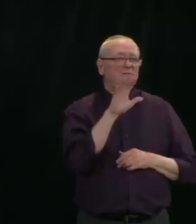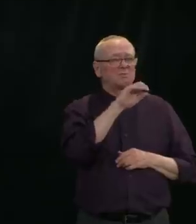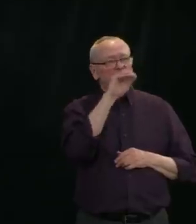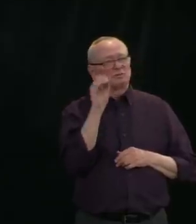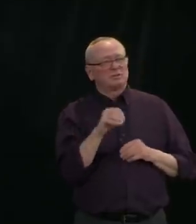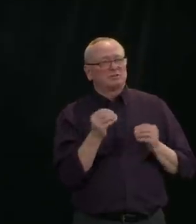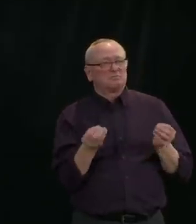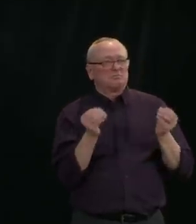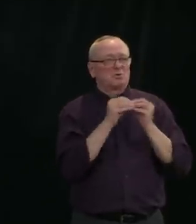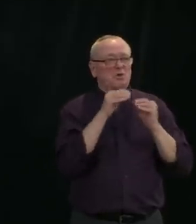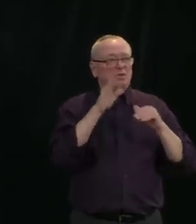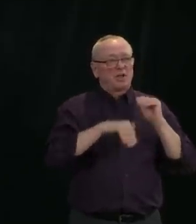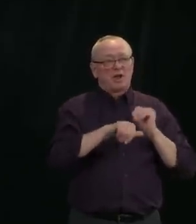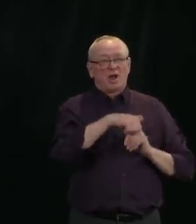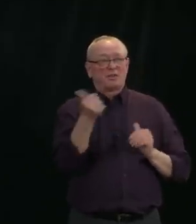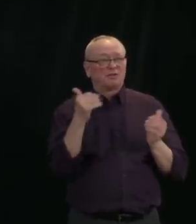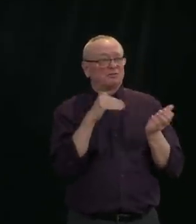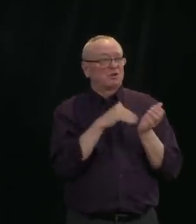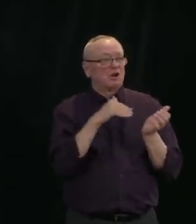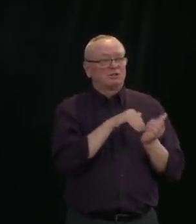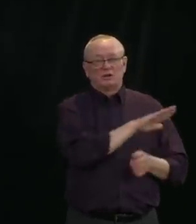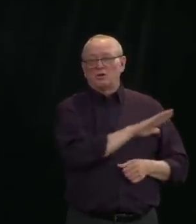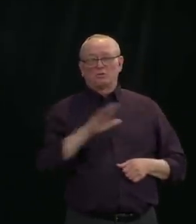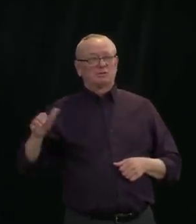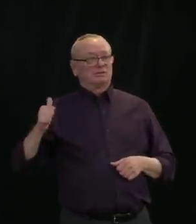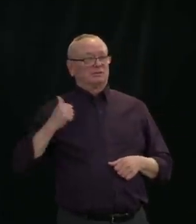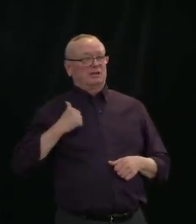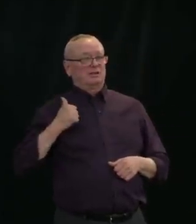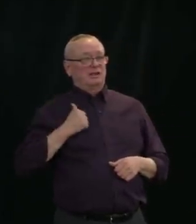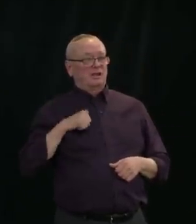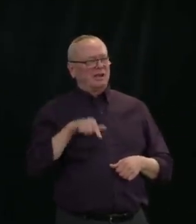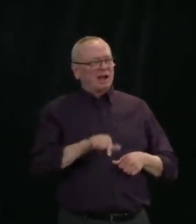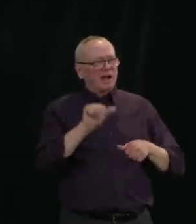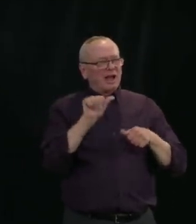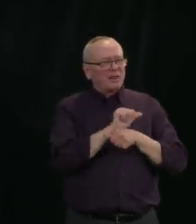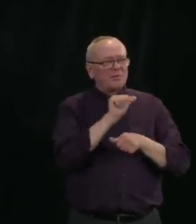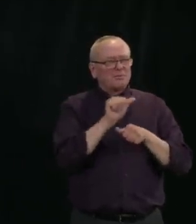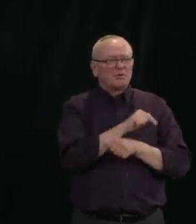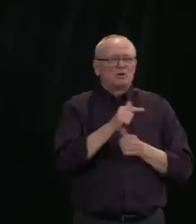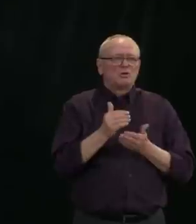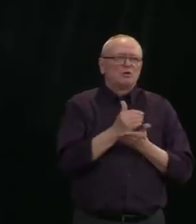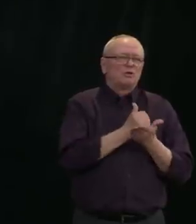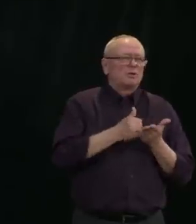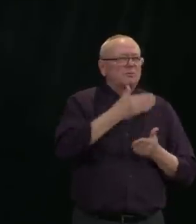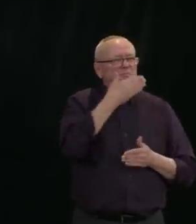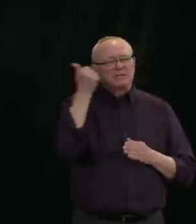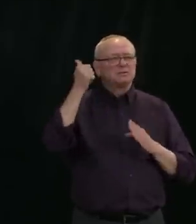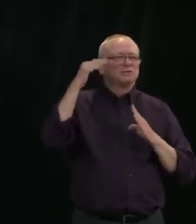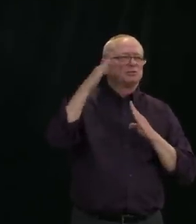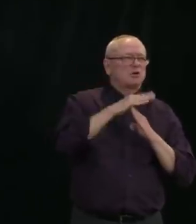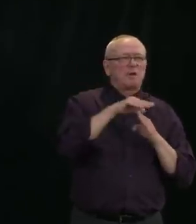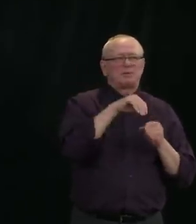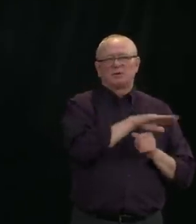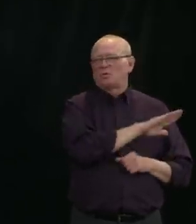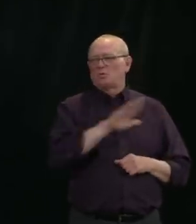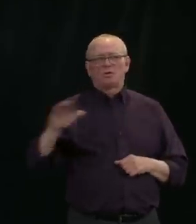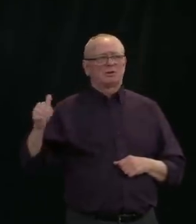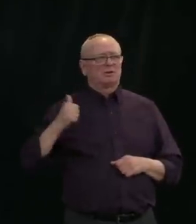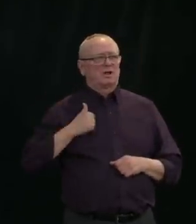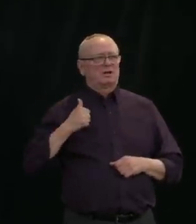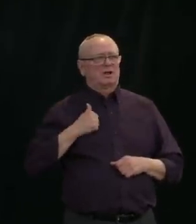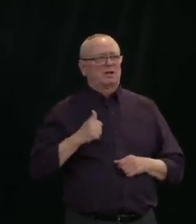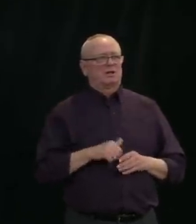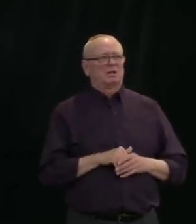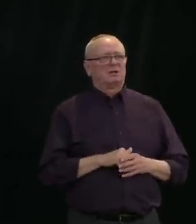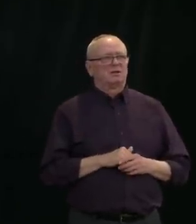we have the best compensated physicians in the country. We are increasing the overall budget for physician